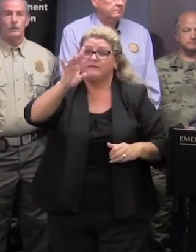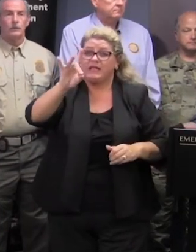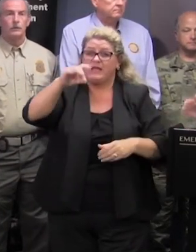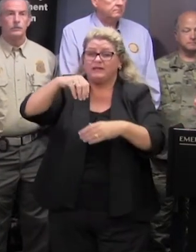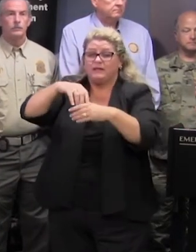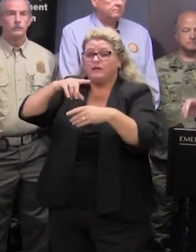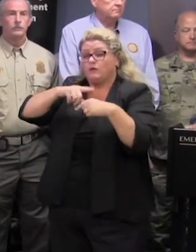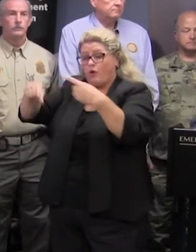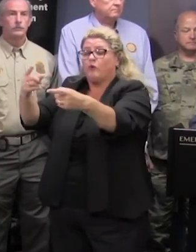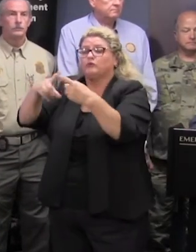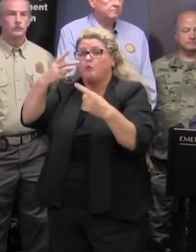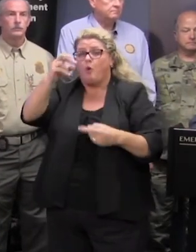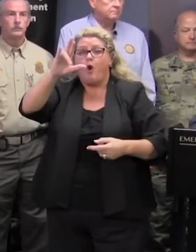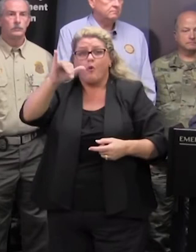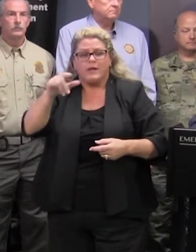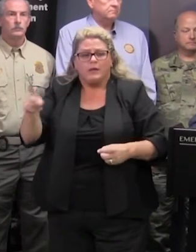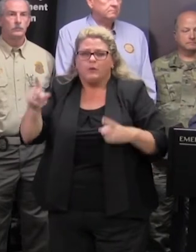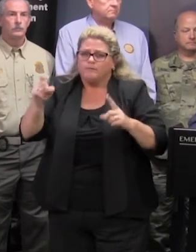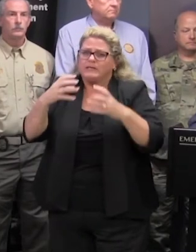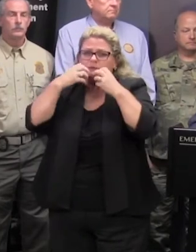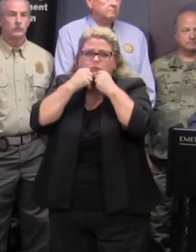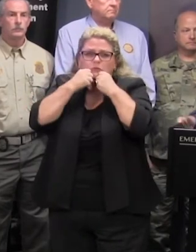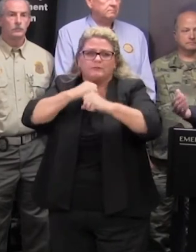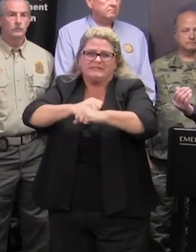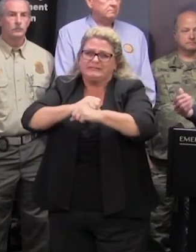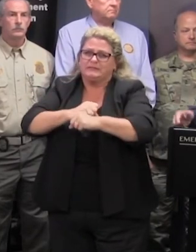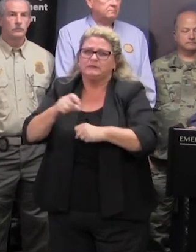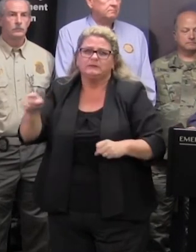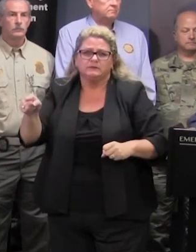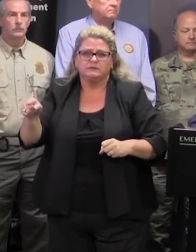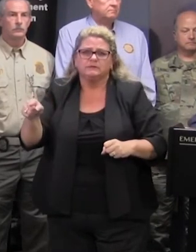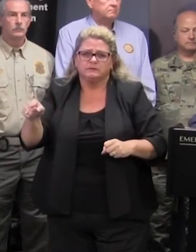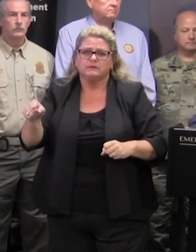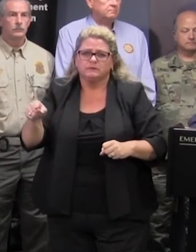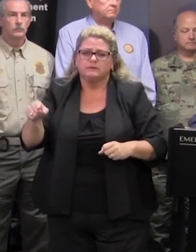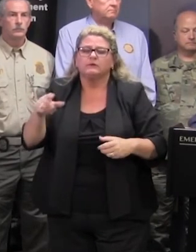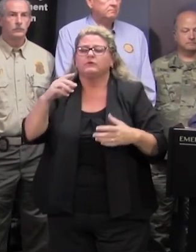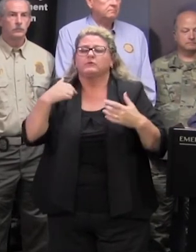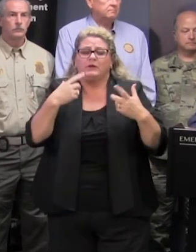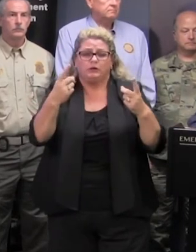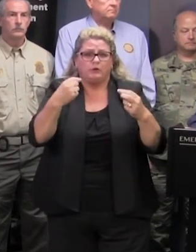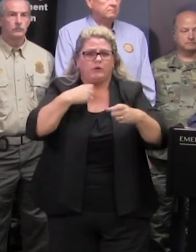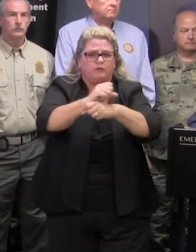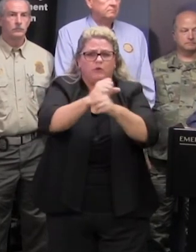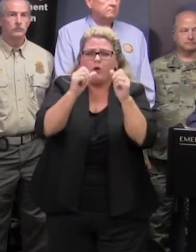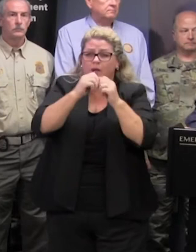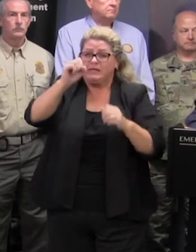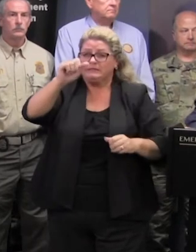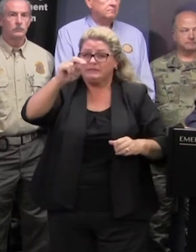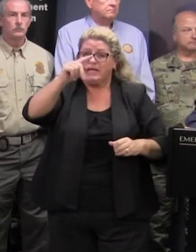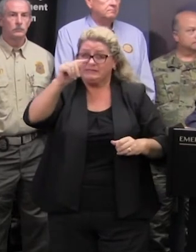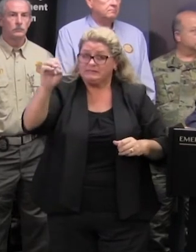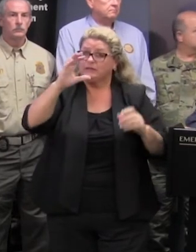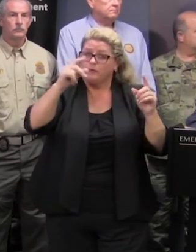that's the main article we must protect that uh efforts are being made as mentioned we're working with santee cooper to to do the best we